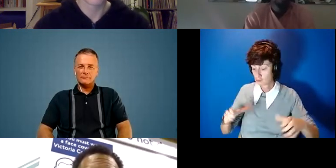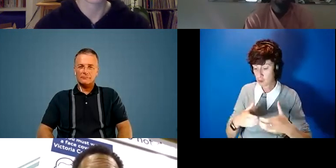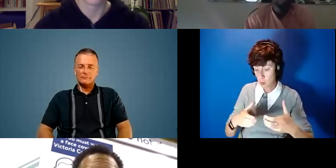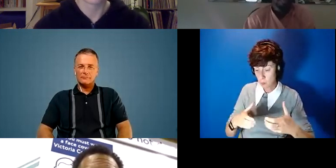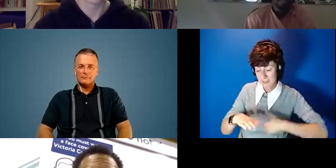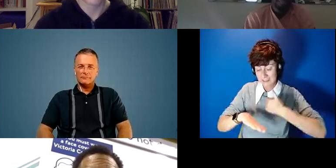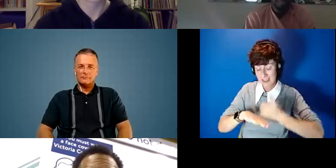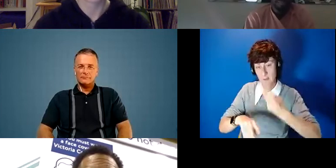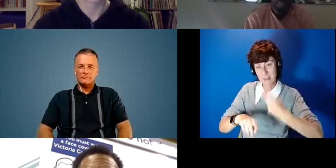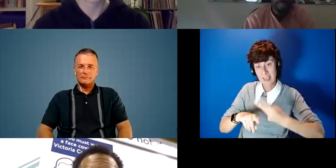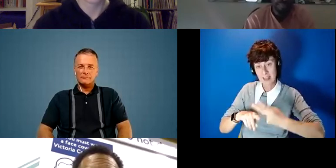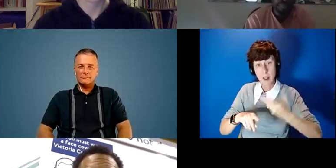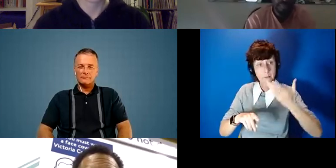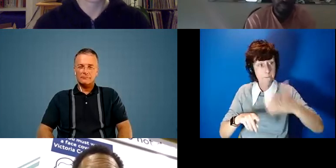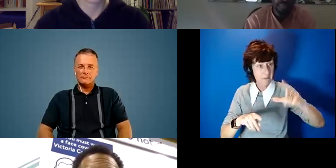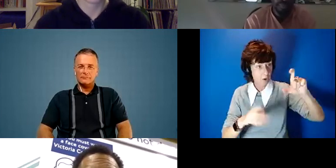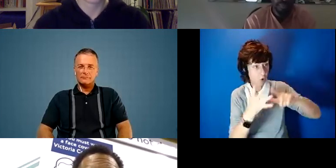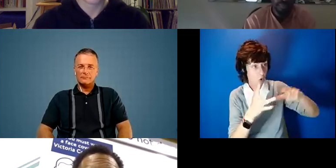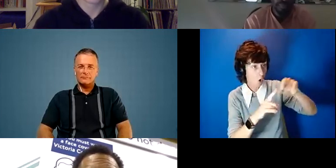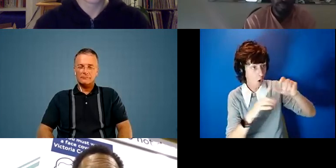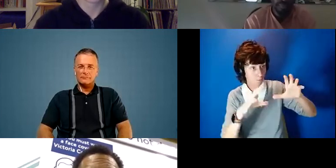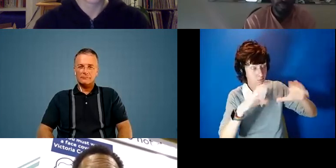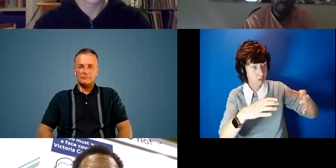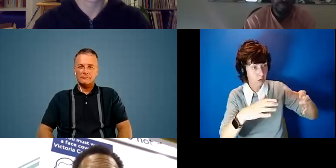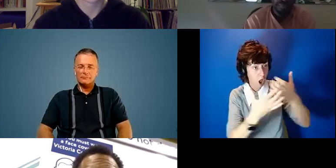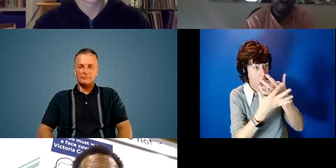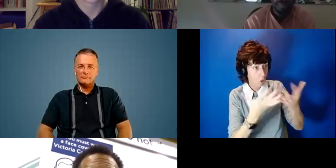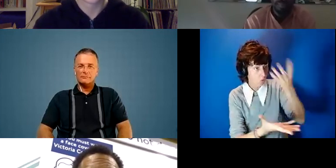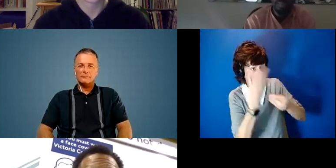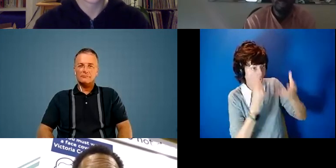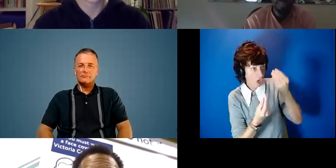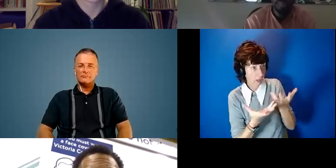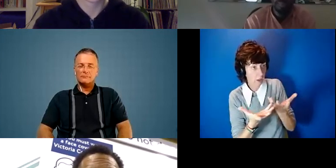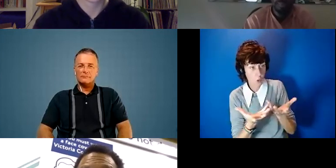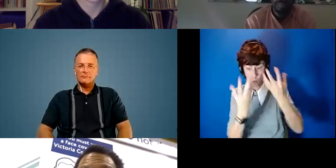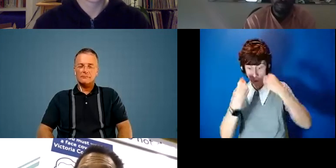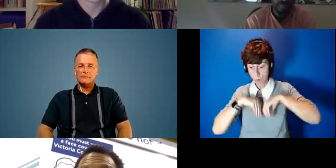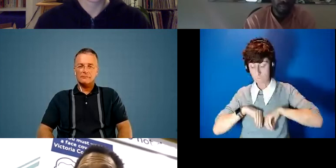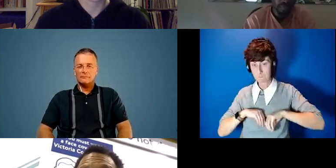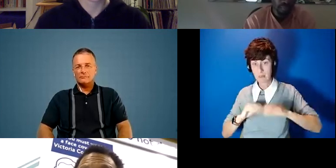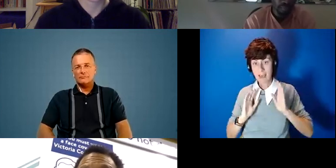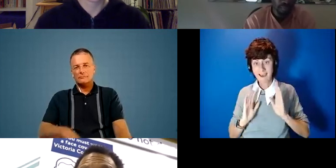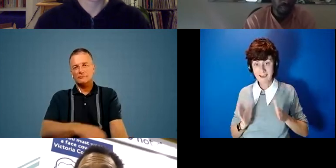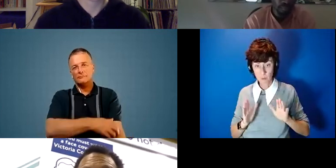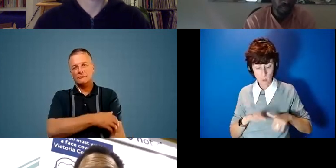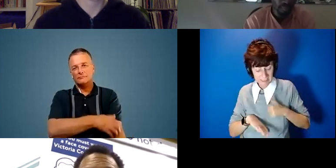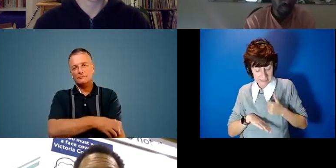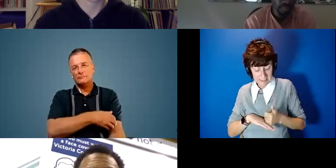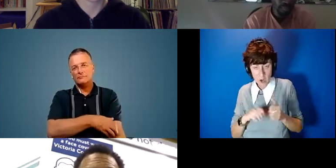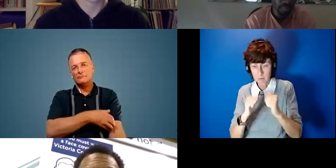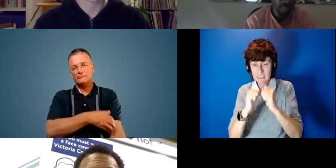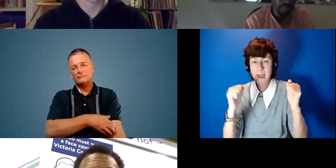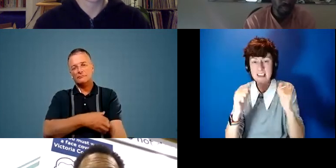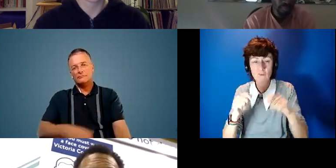big big presence at copham glasgow and there's a lot of learnings that can come from there and i would love to feel facilitate some sort of space uh for